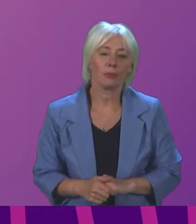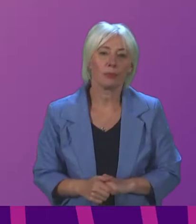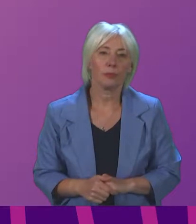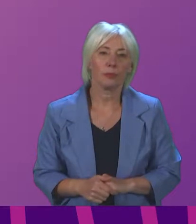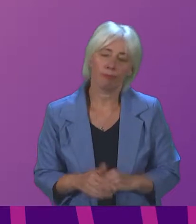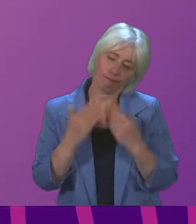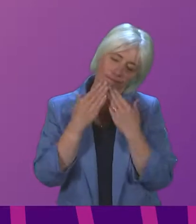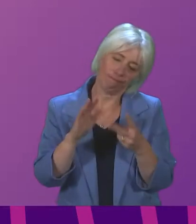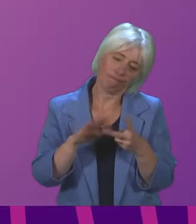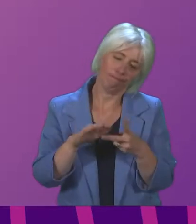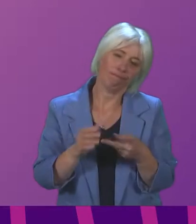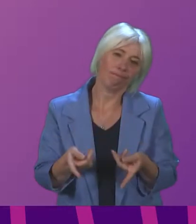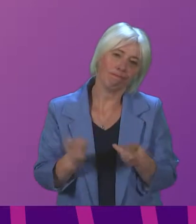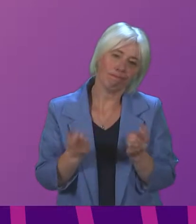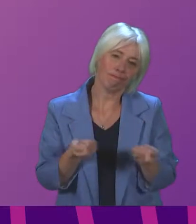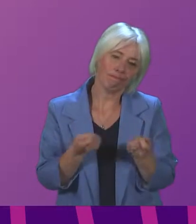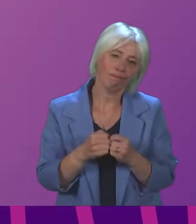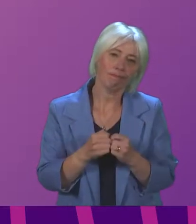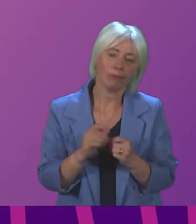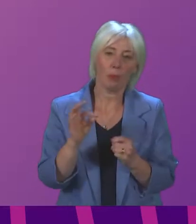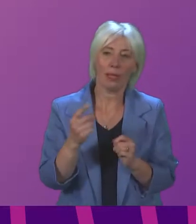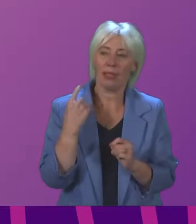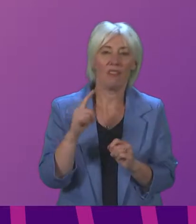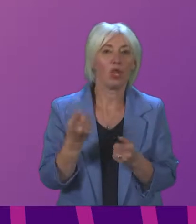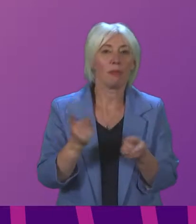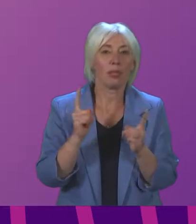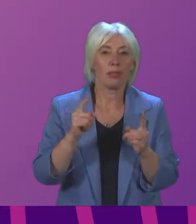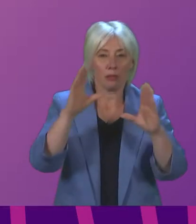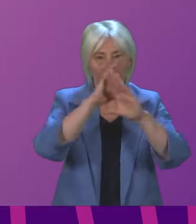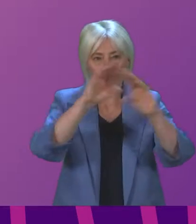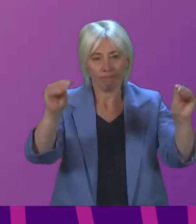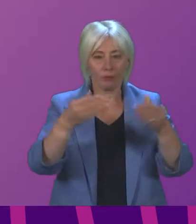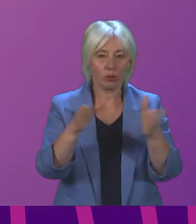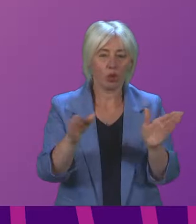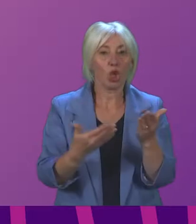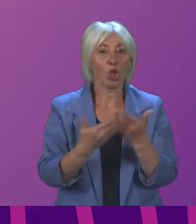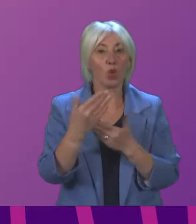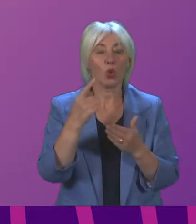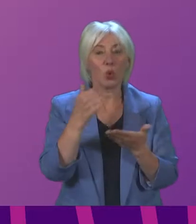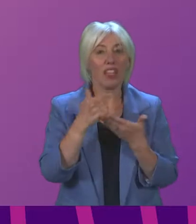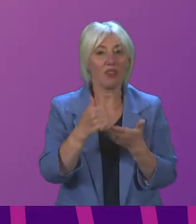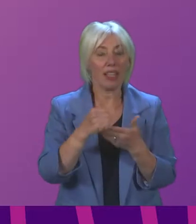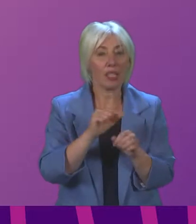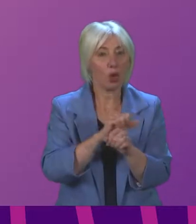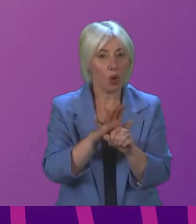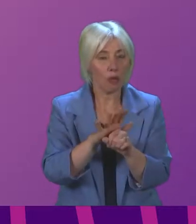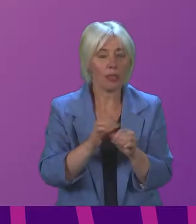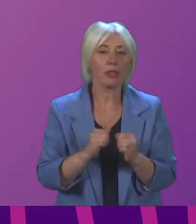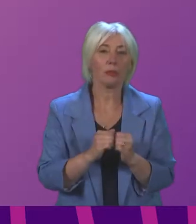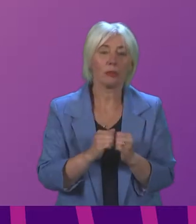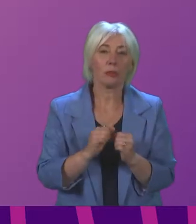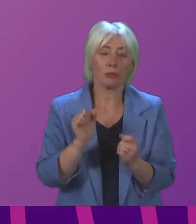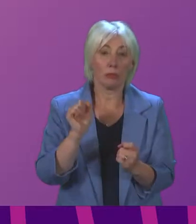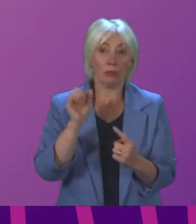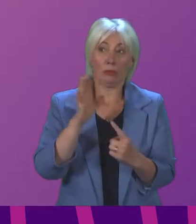Thank you, Deputy President Officer. On Monday, the First Minister addressed the country and offered new advice on COVID-19. We are once again at a significant